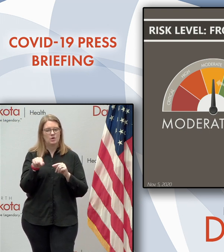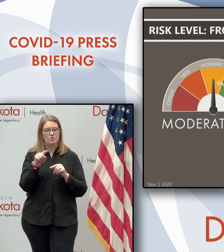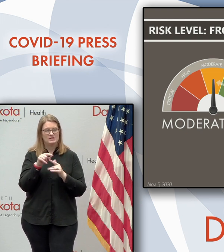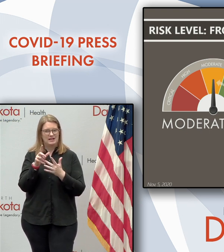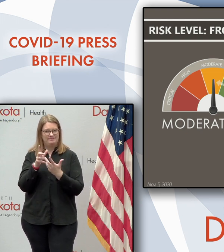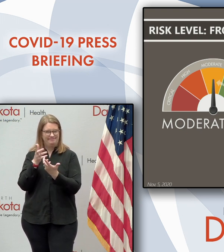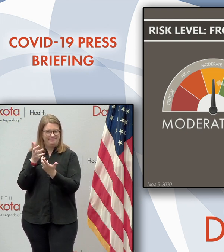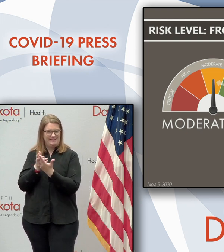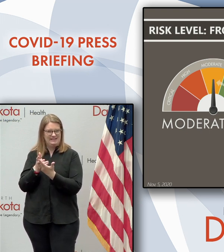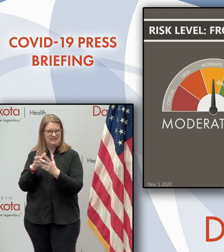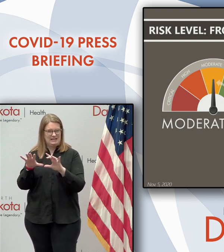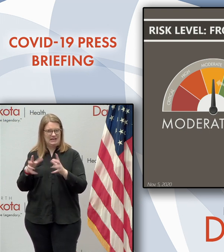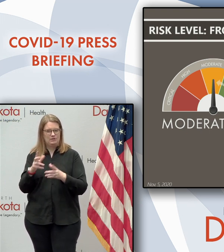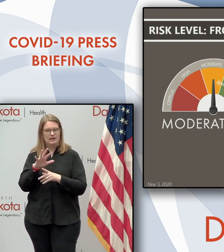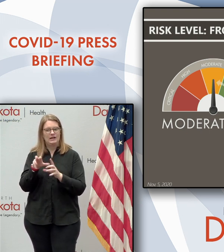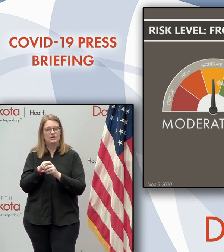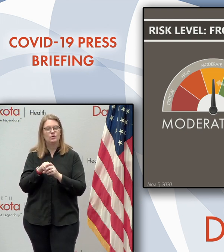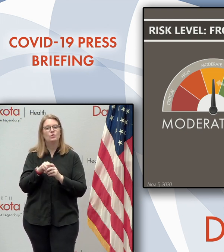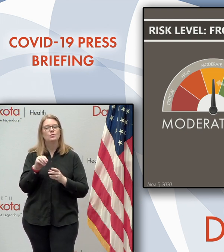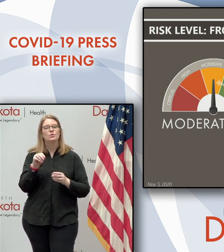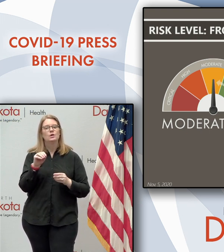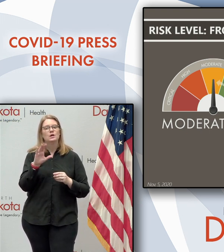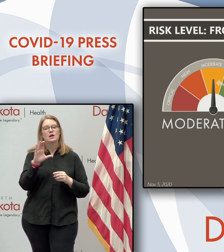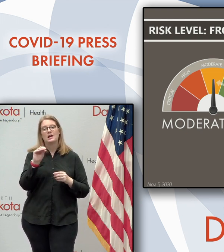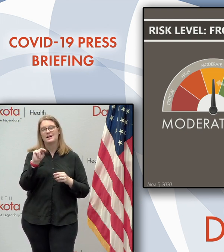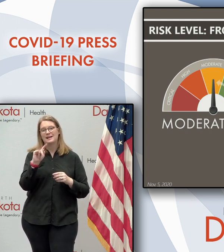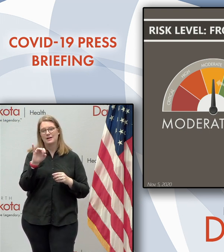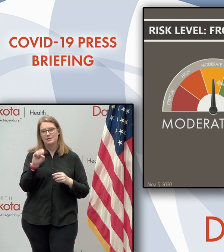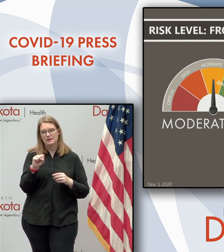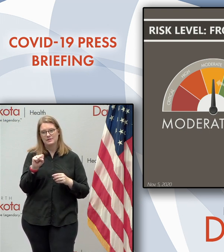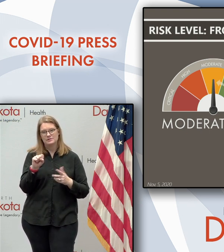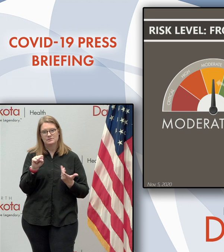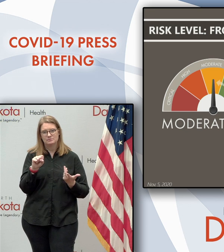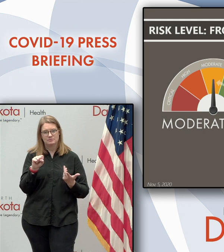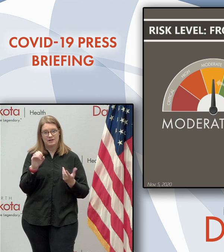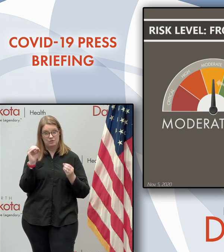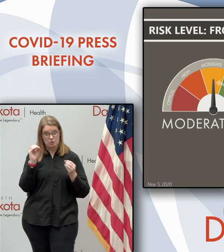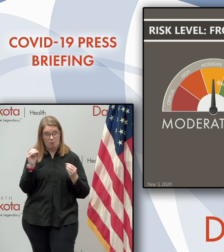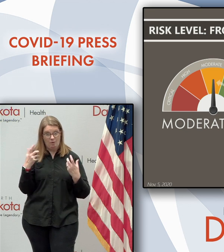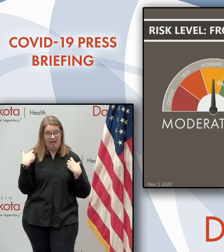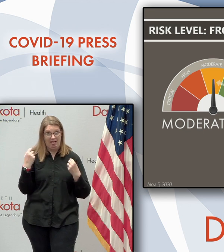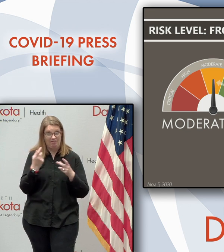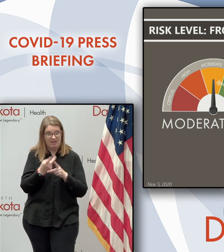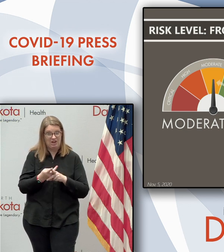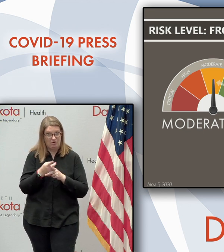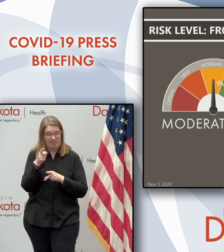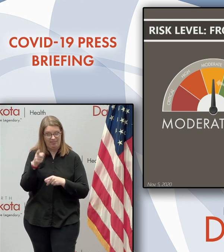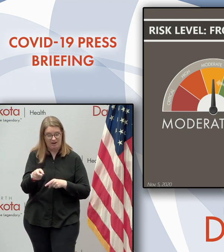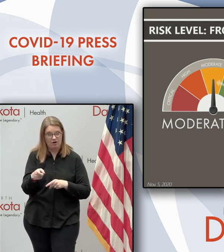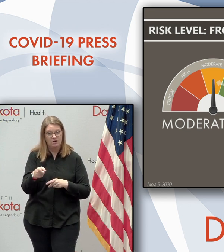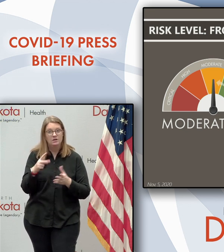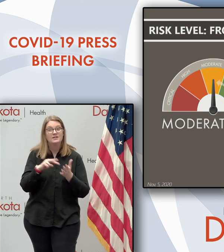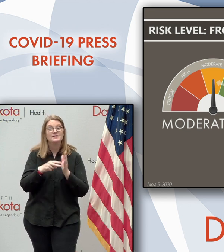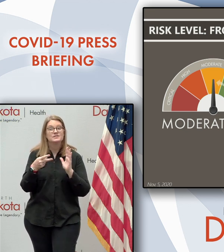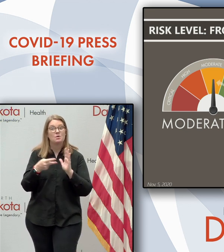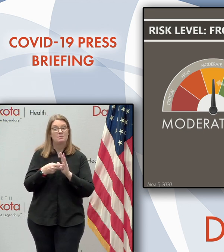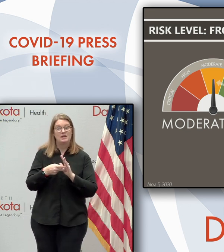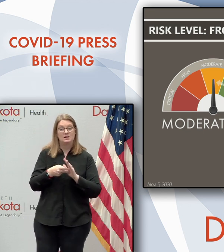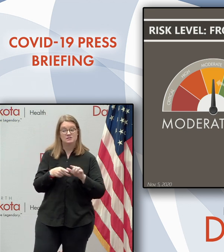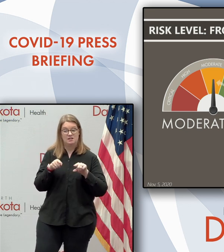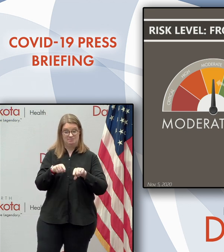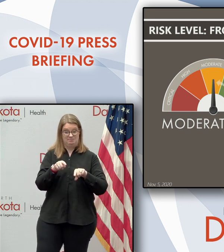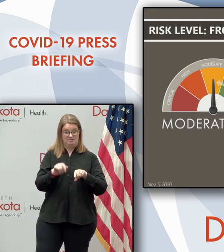that category, uh, include counties that don't have, uh, any healthcare in the county. So they're going to a county that's either,